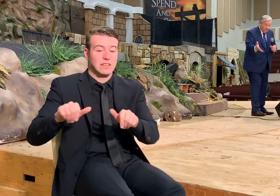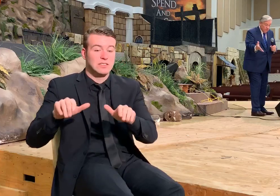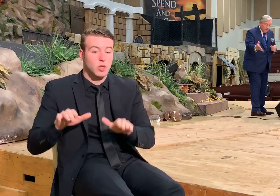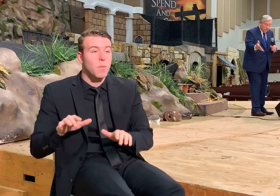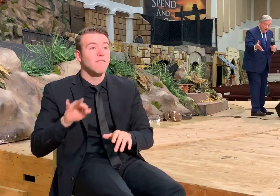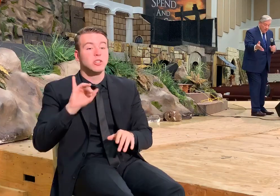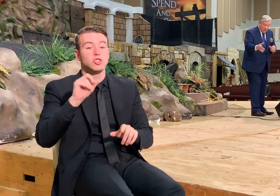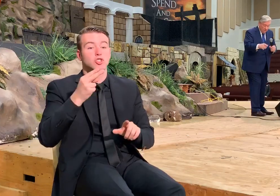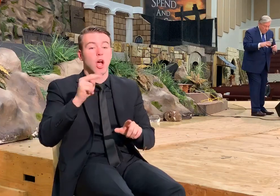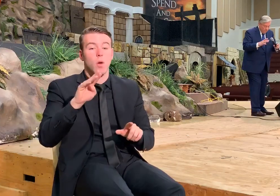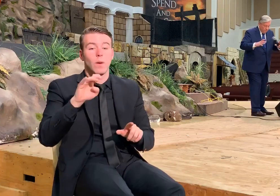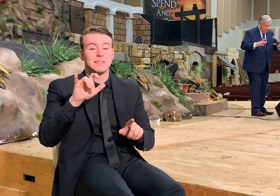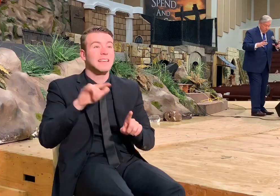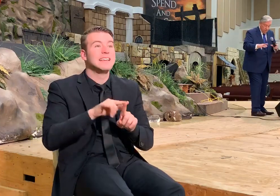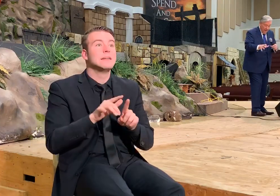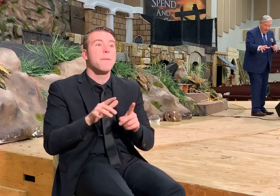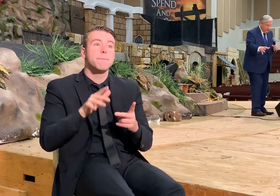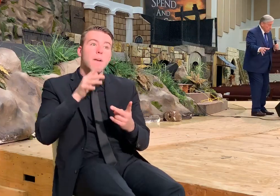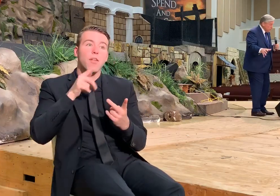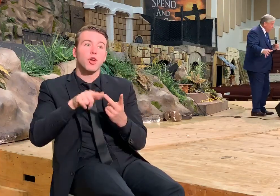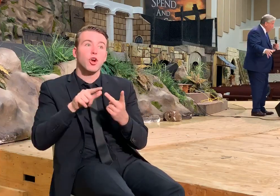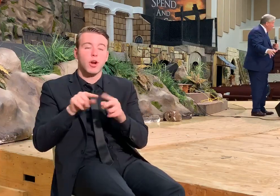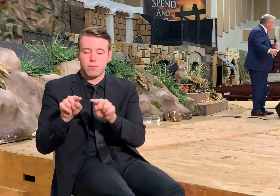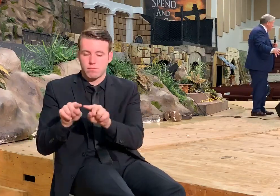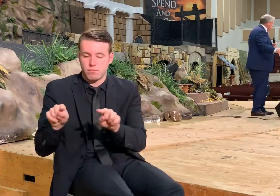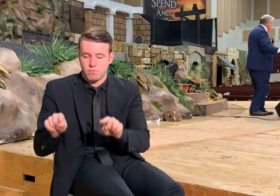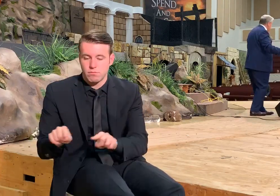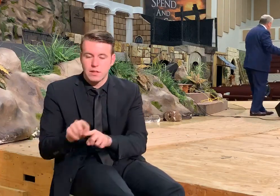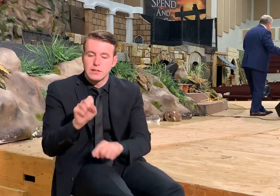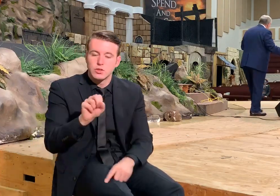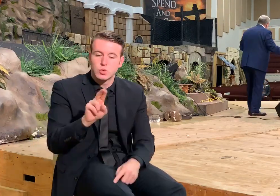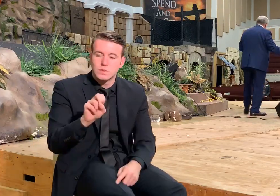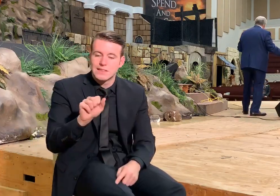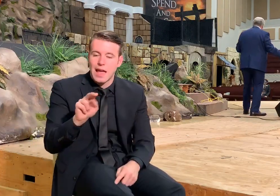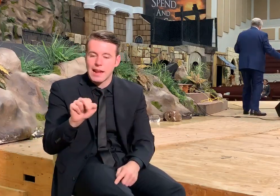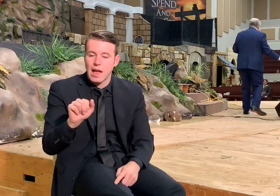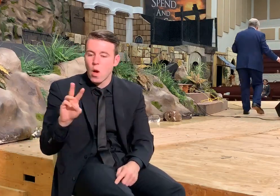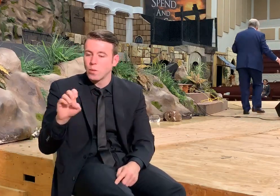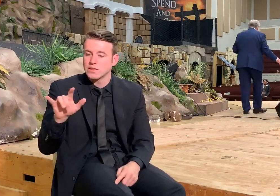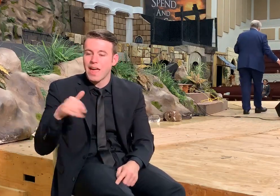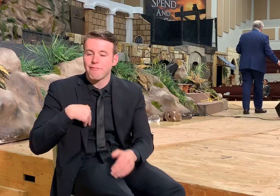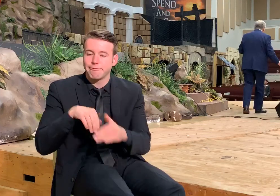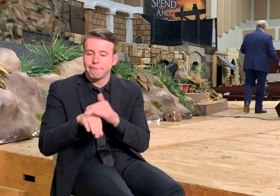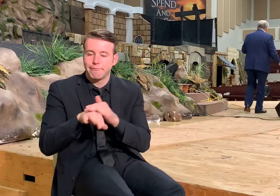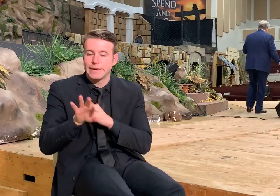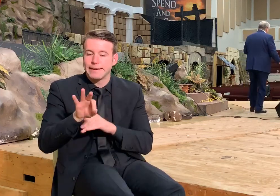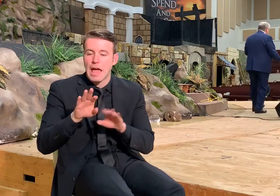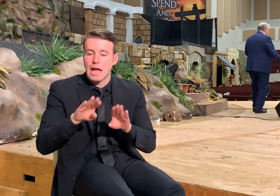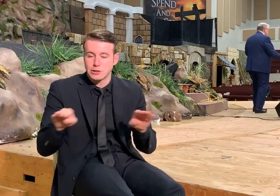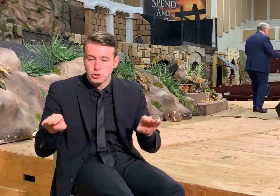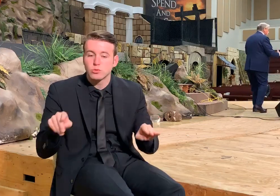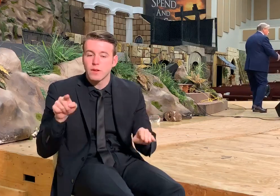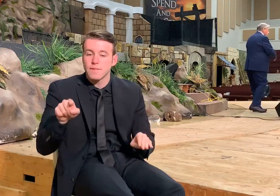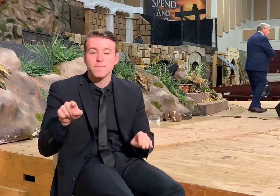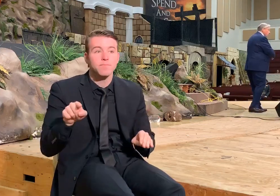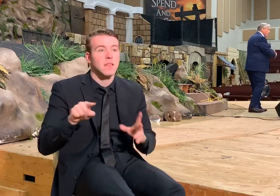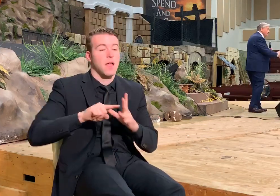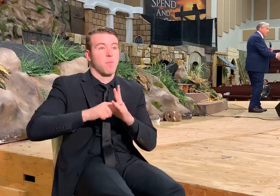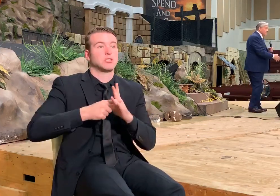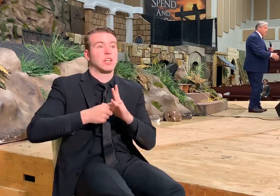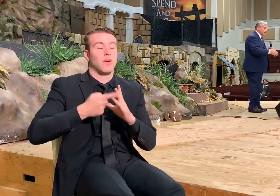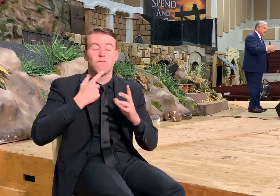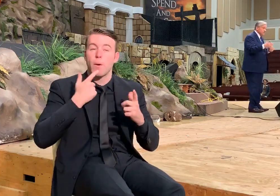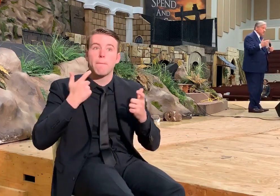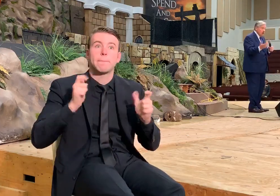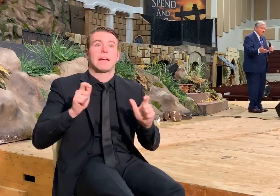his mother, a little plaque, Susanna Wesley, who had nine children, who was the progenitor of a